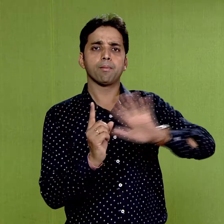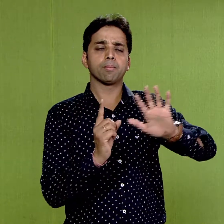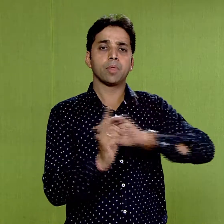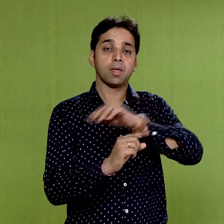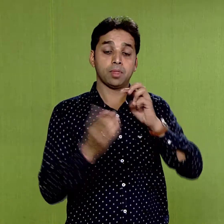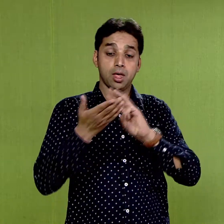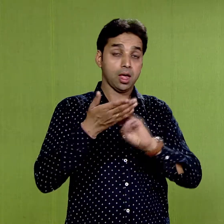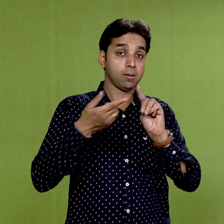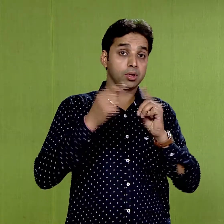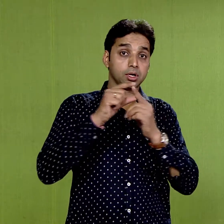influences,